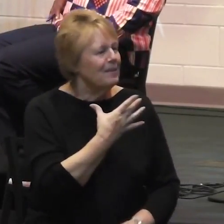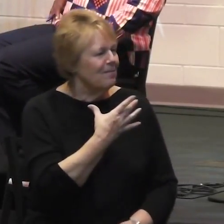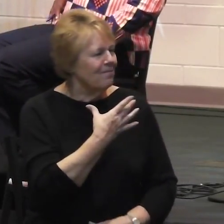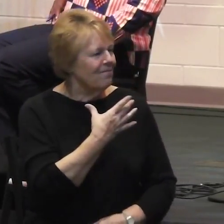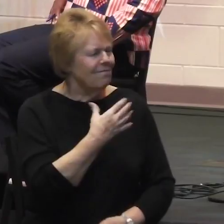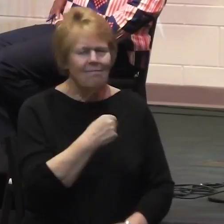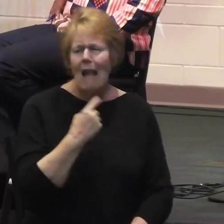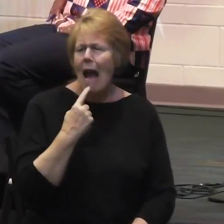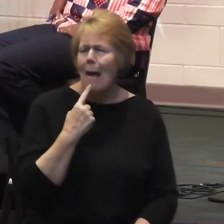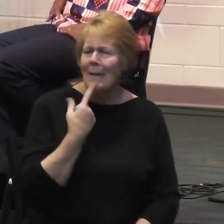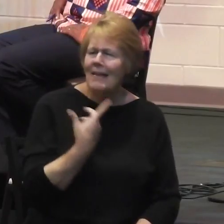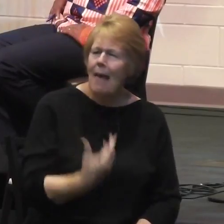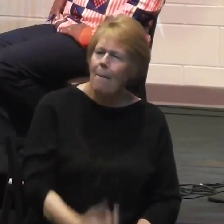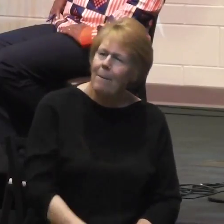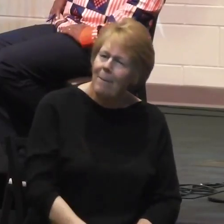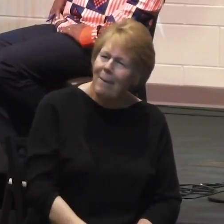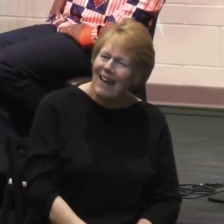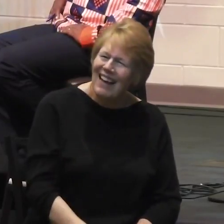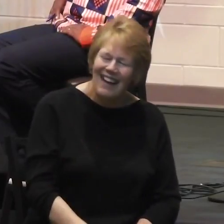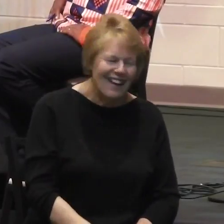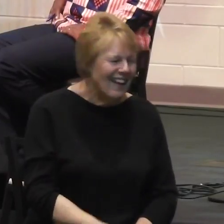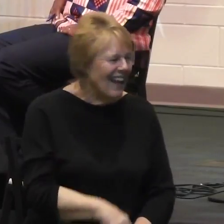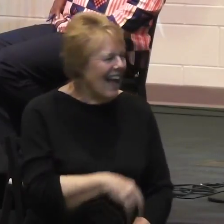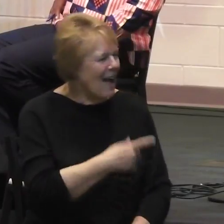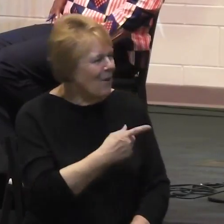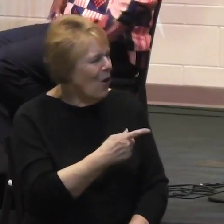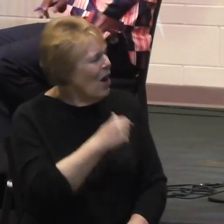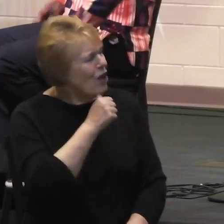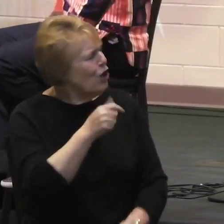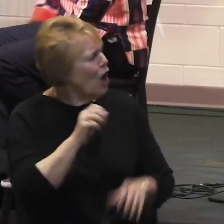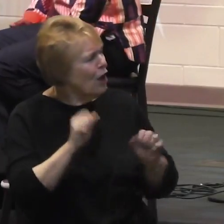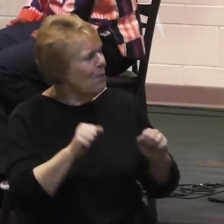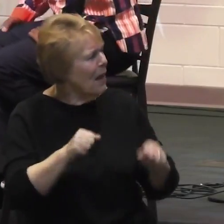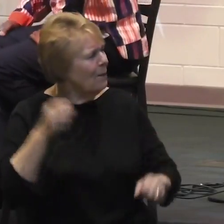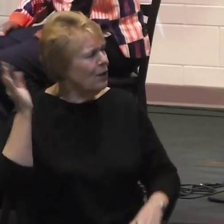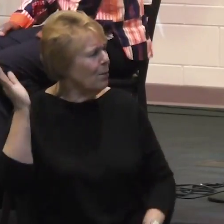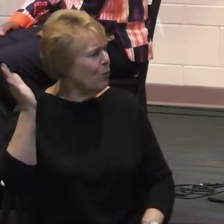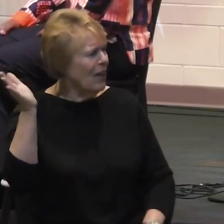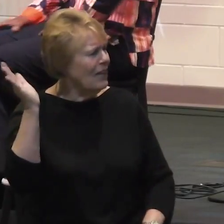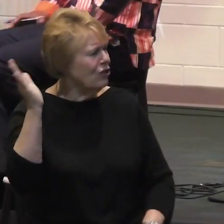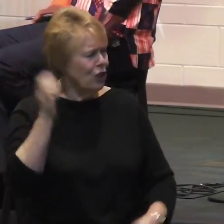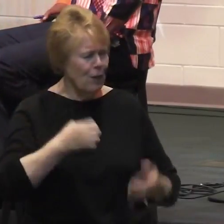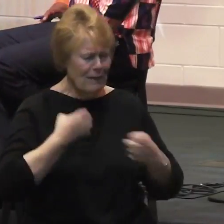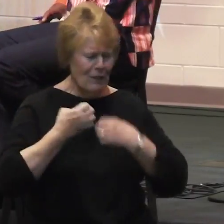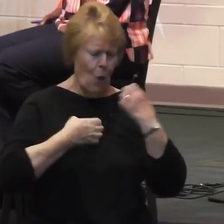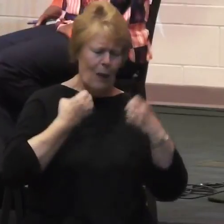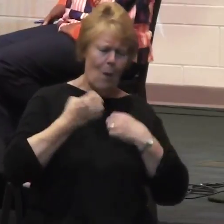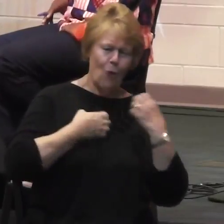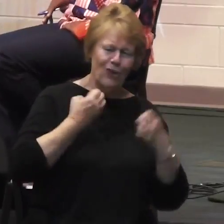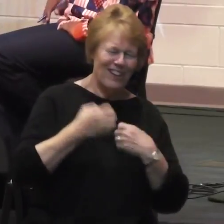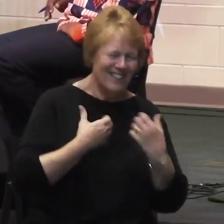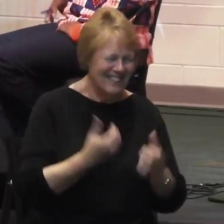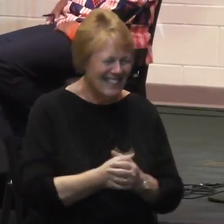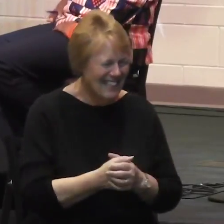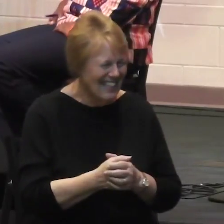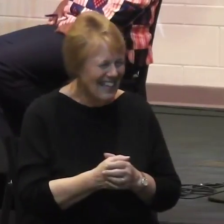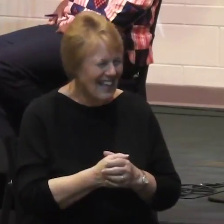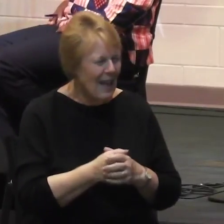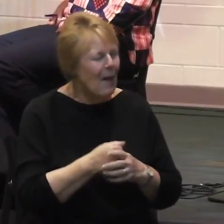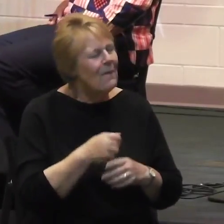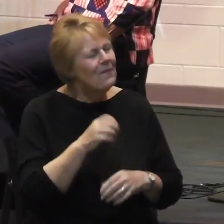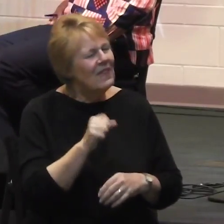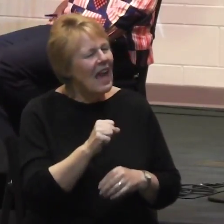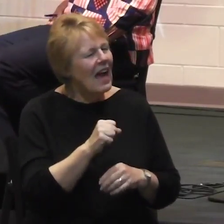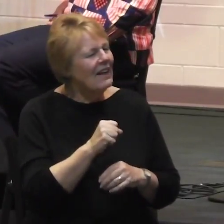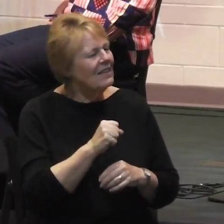miss them. Yeah. You're not going to be able We have lots of fun. thinking about these dear people. Yeah. And